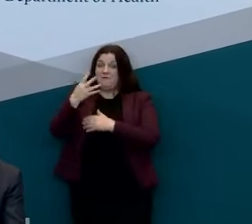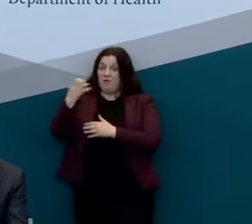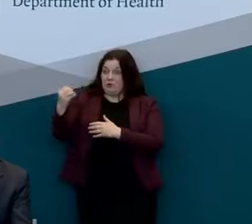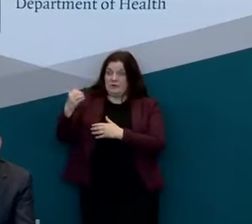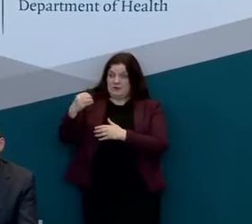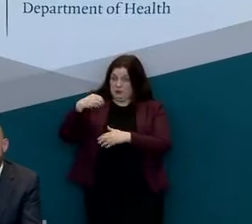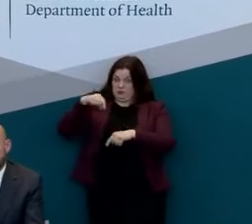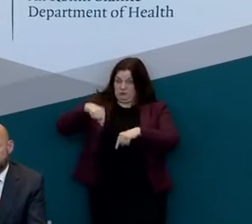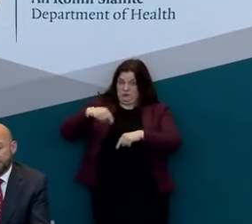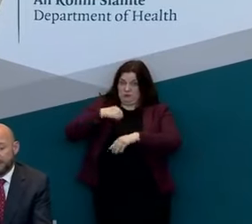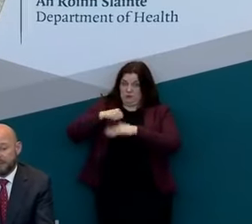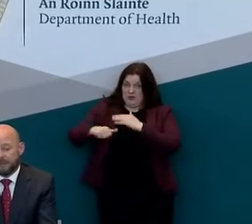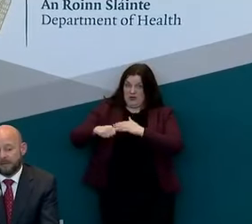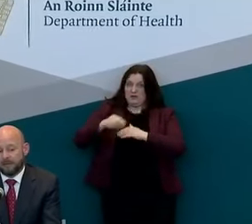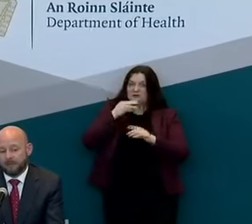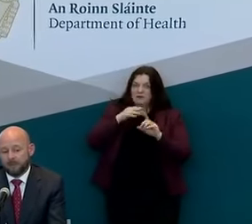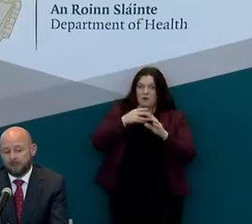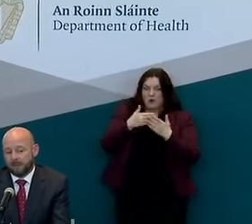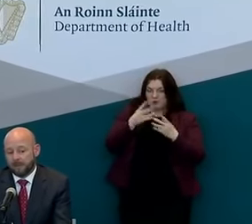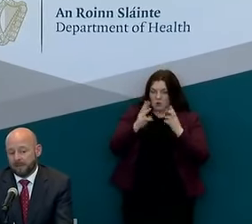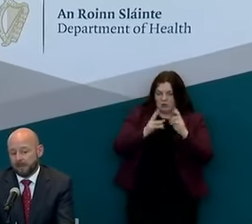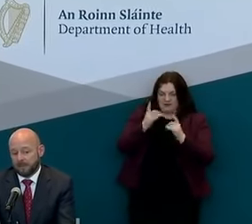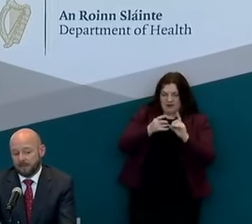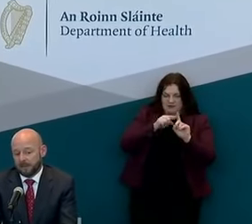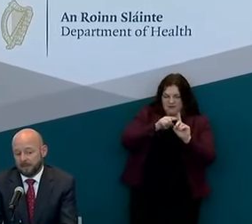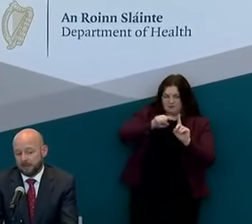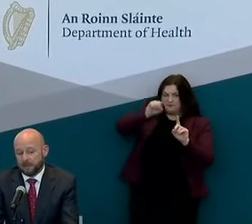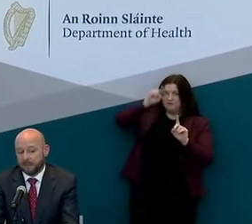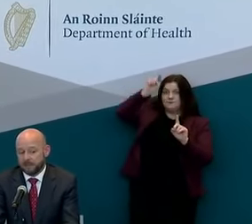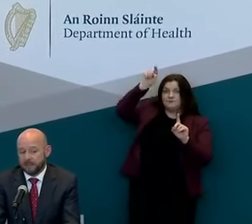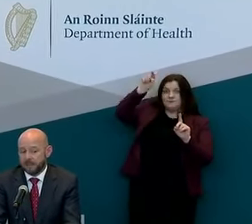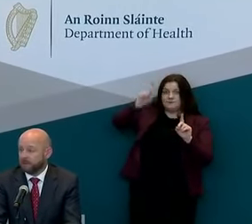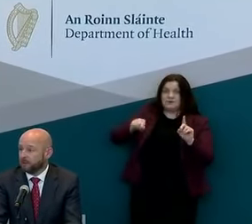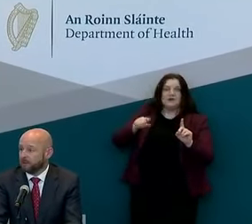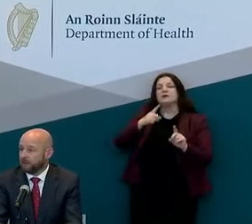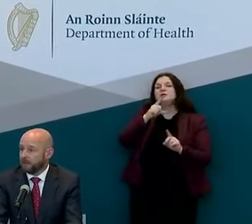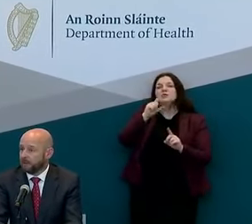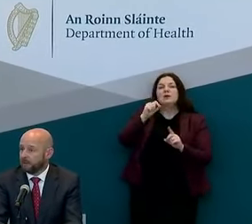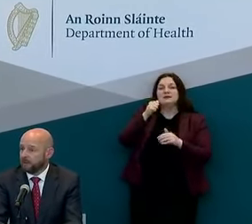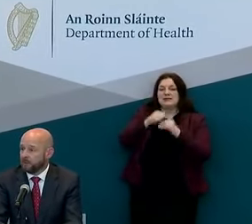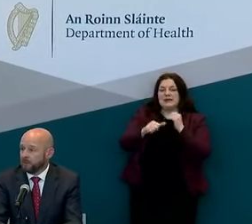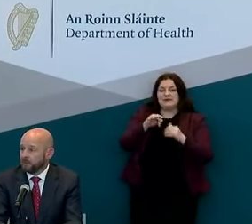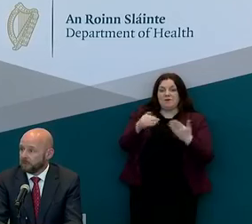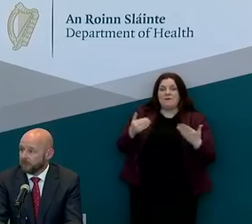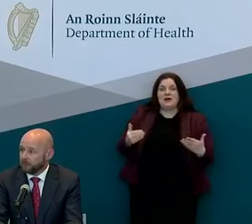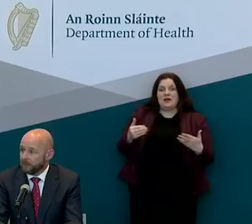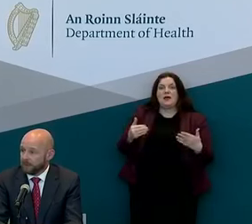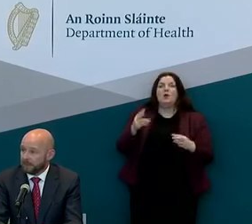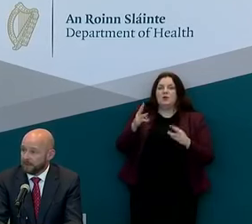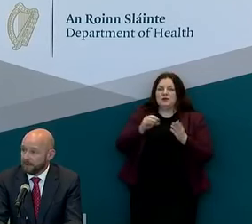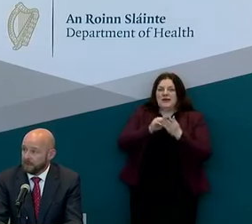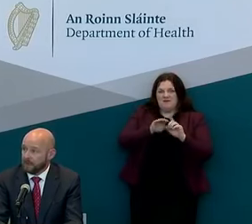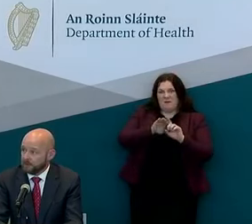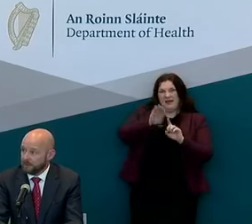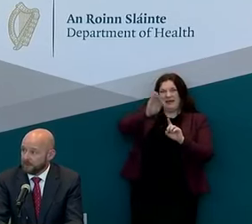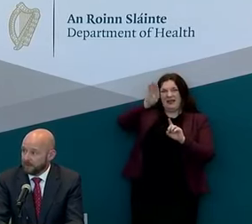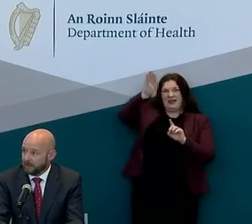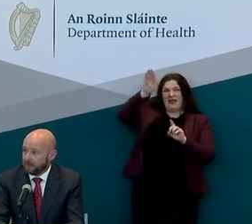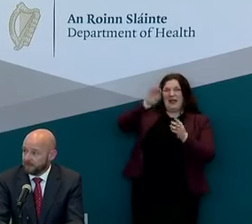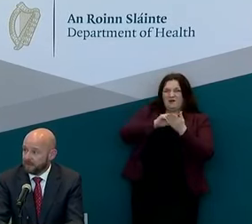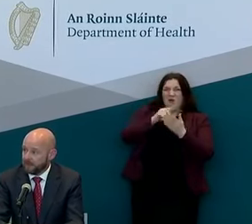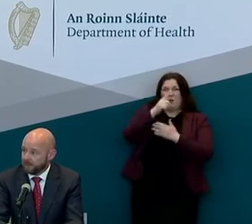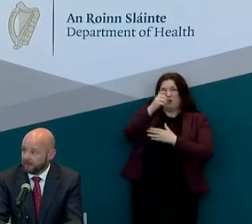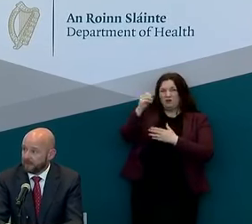that circumstance is that within 20 days from now we would have had a peak of a hundred